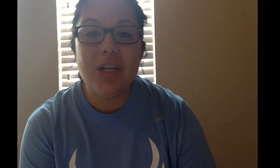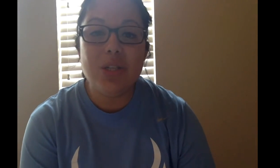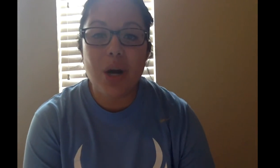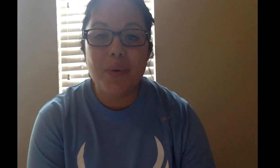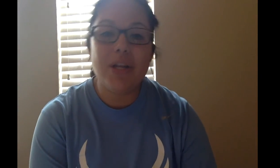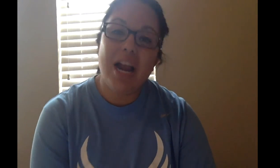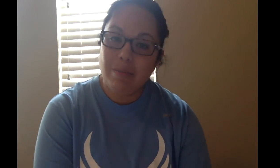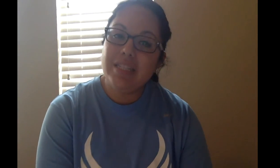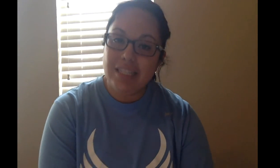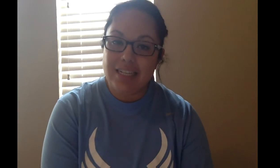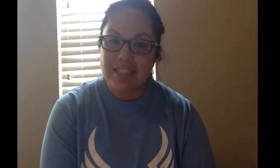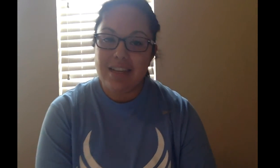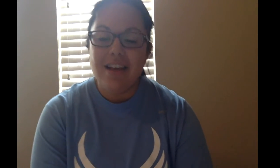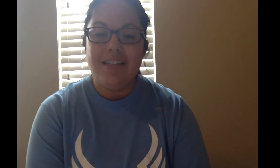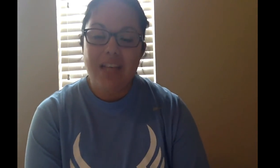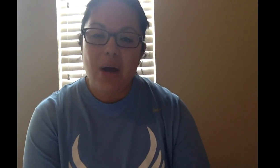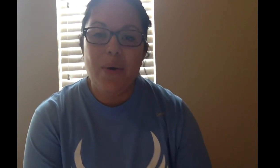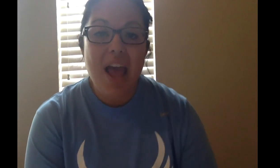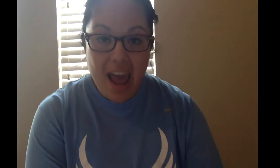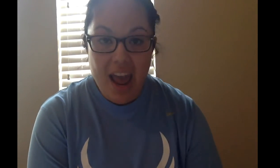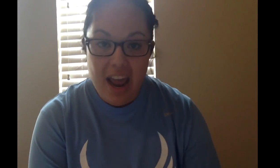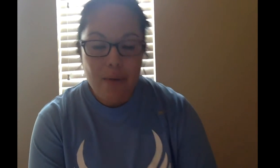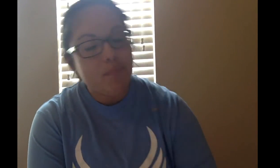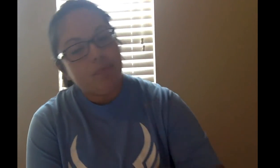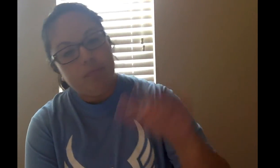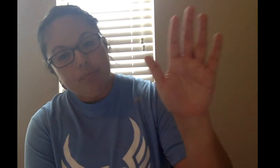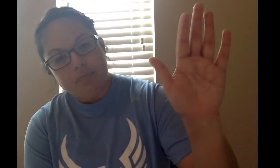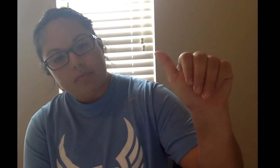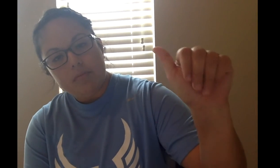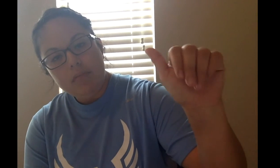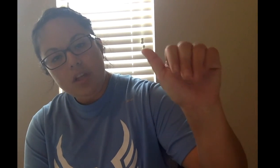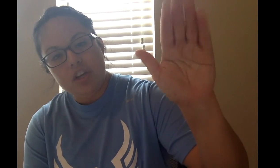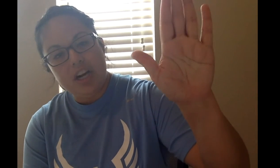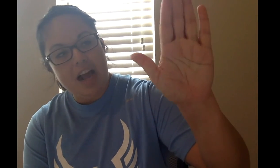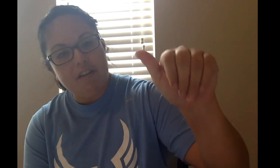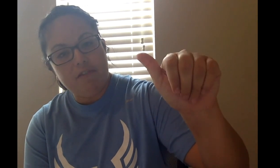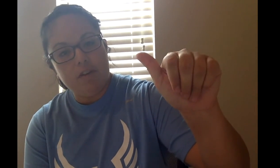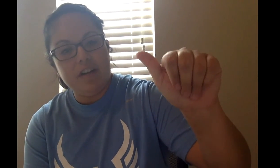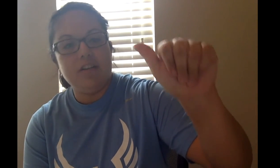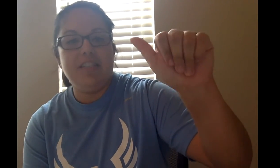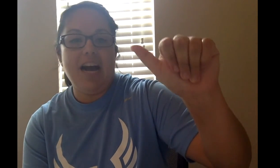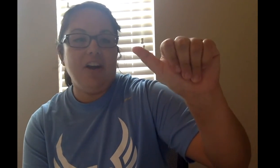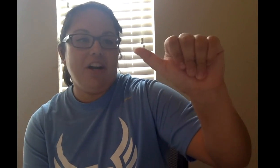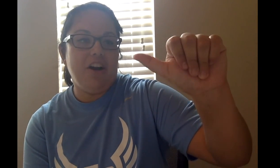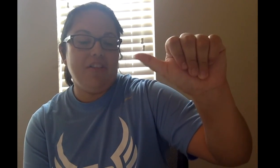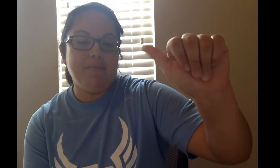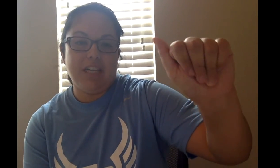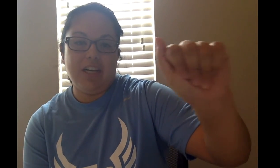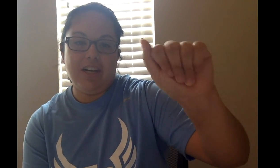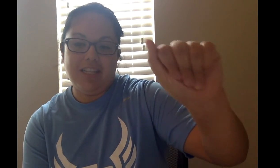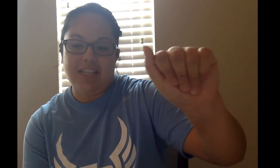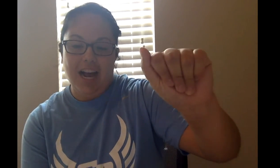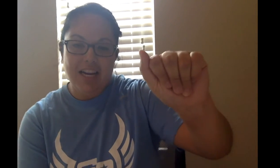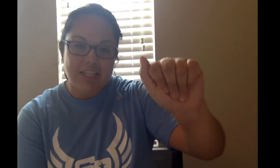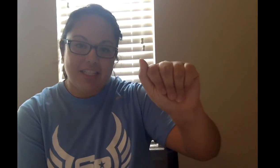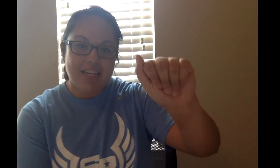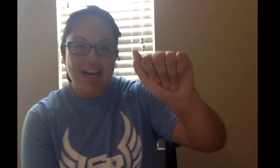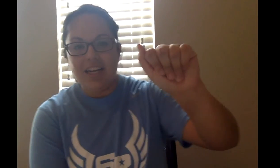going to start with our ABCs. So A, you're going to have our four fingers down and our thumb's going to go to the side just like that.